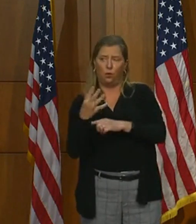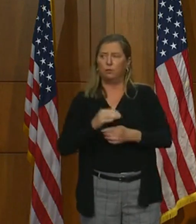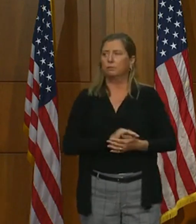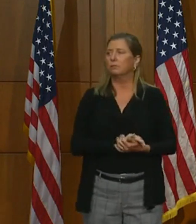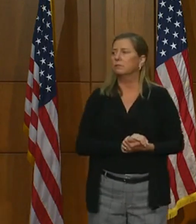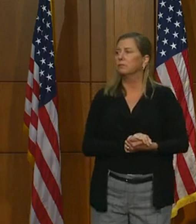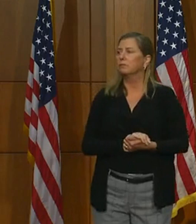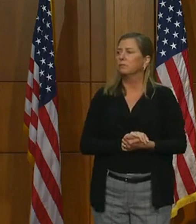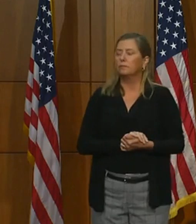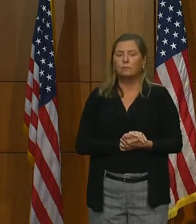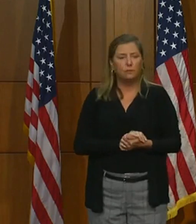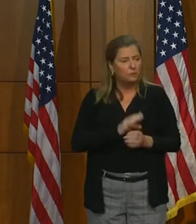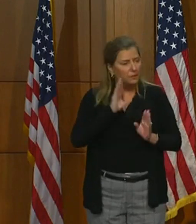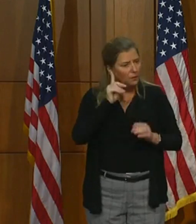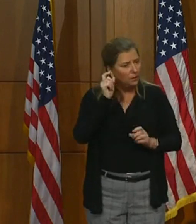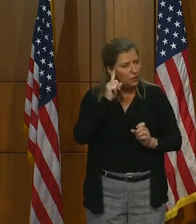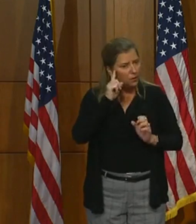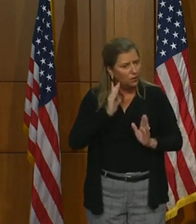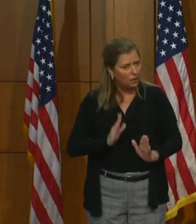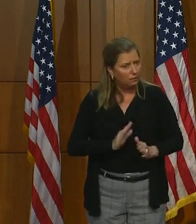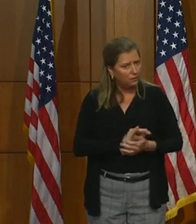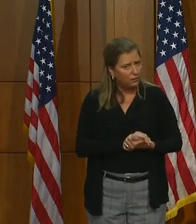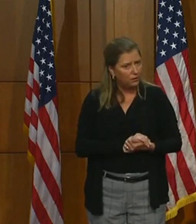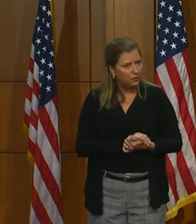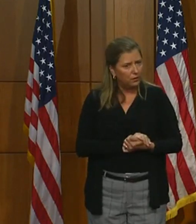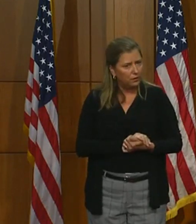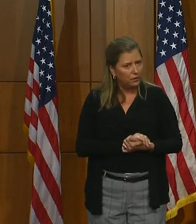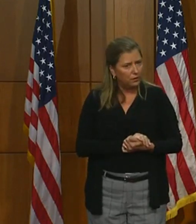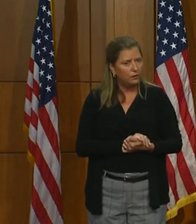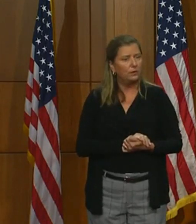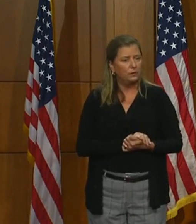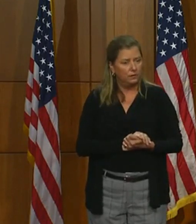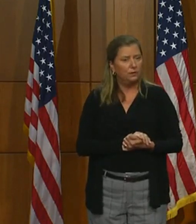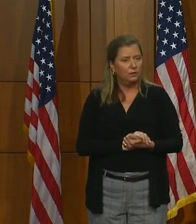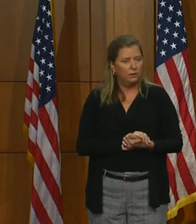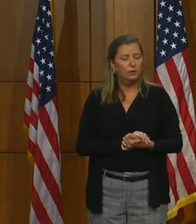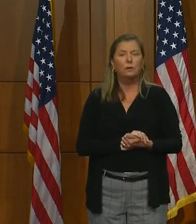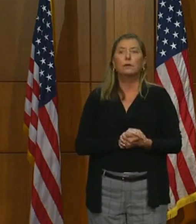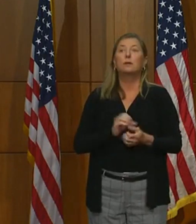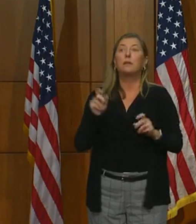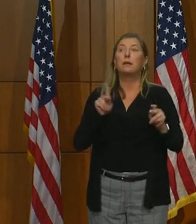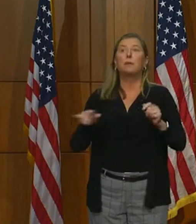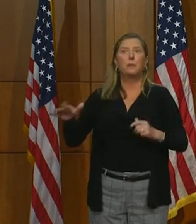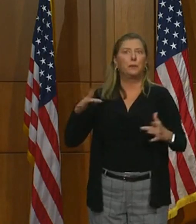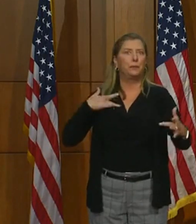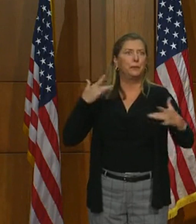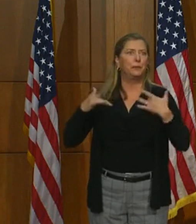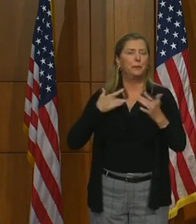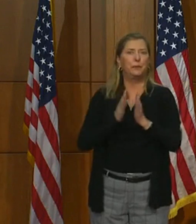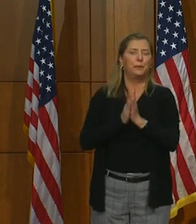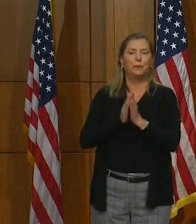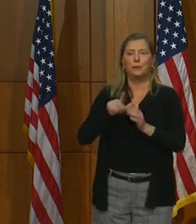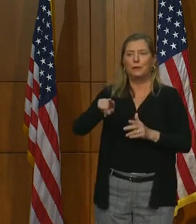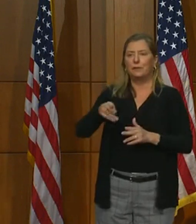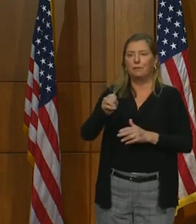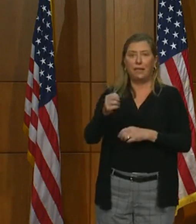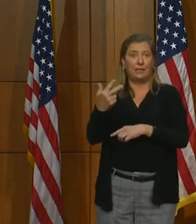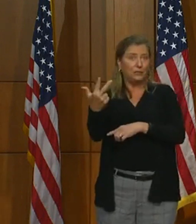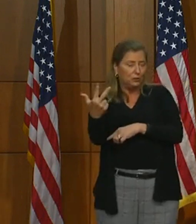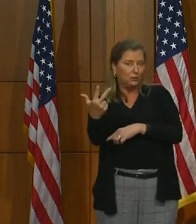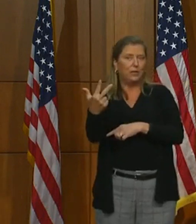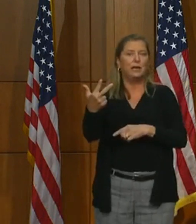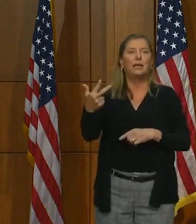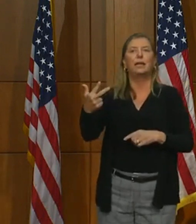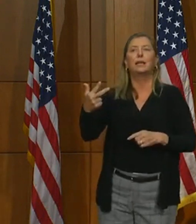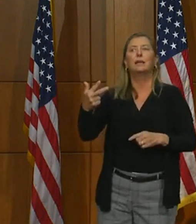Good afternoon, Governor. I know a lot of people are excited about Phase 3, but I've heard from a number of Virginians who are